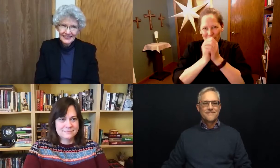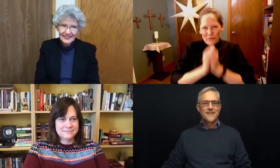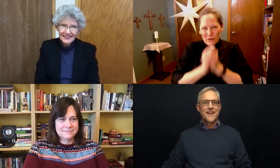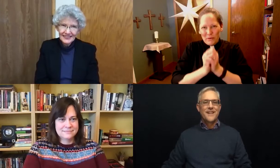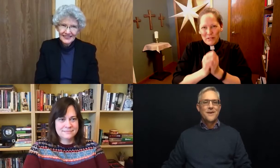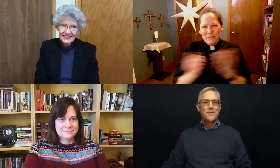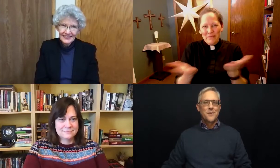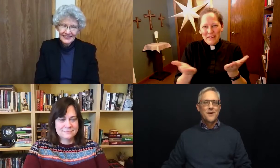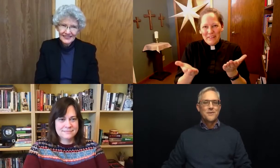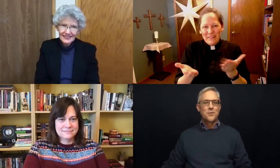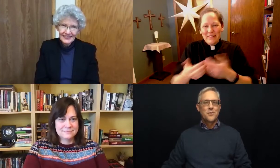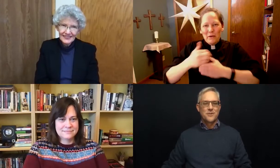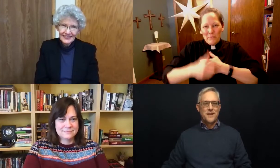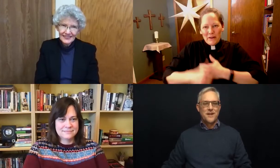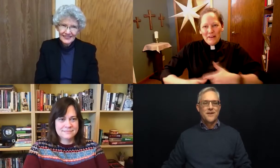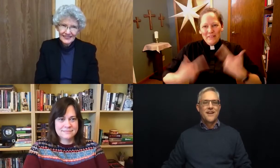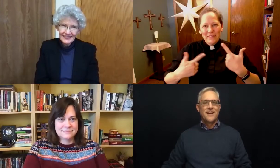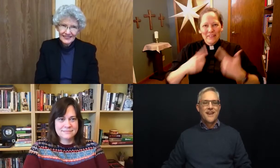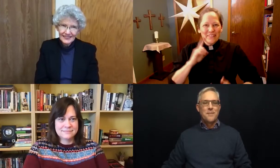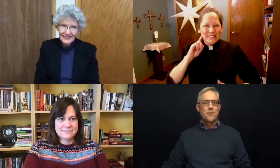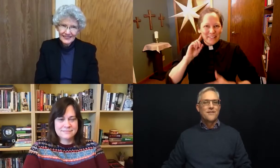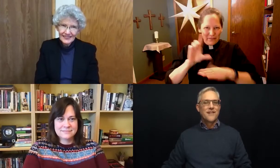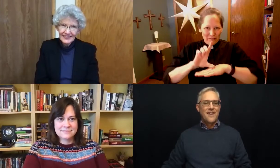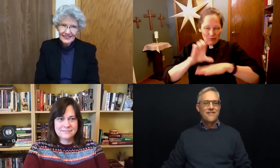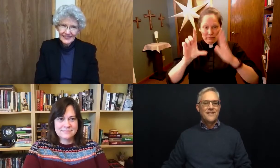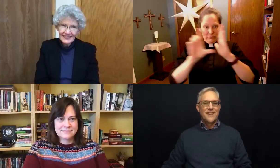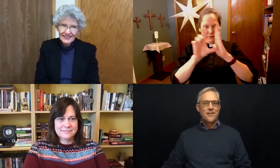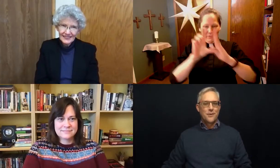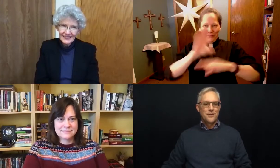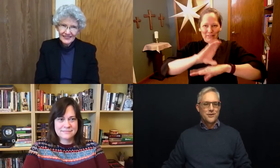Hello, and welcome to worship here at Bread of Life Deaf Lutheran Church.